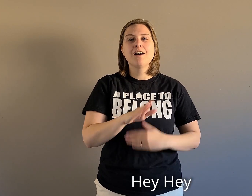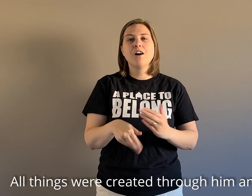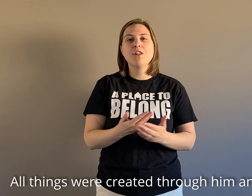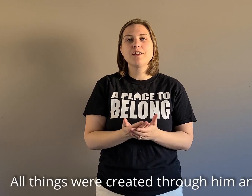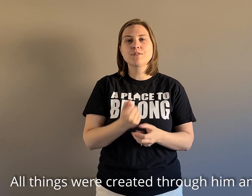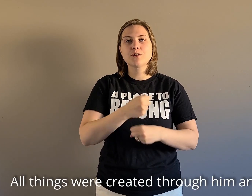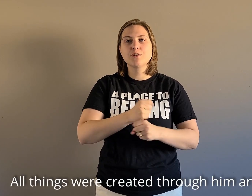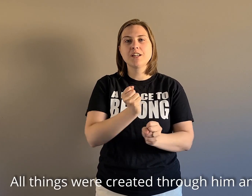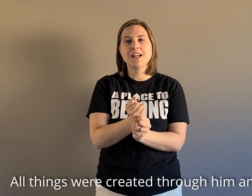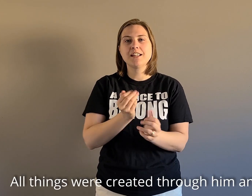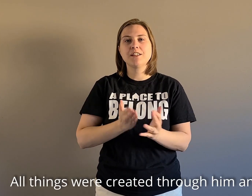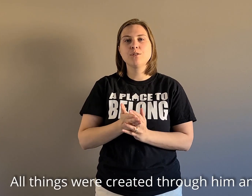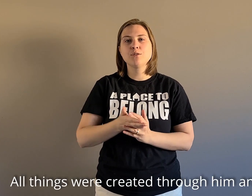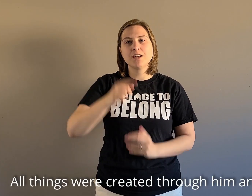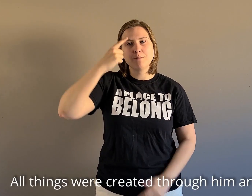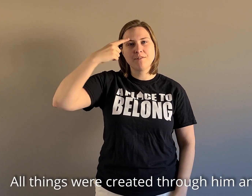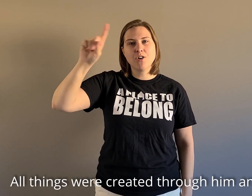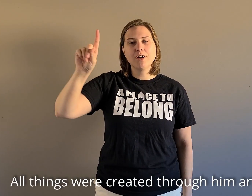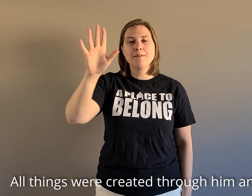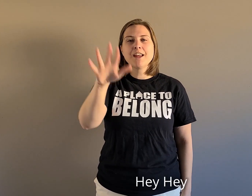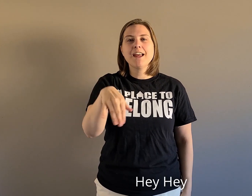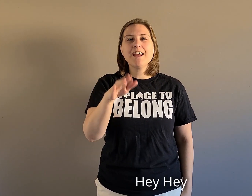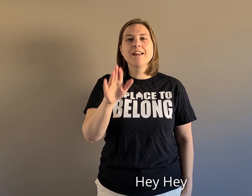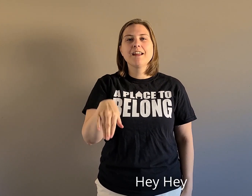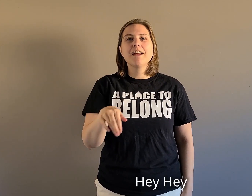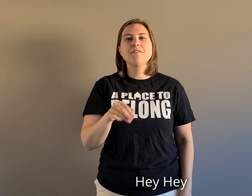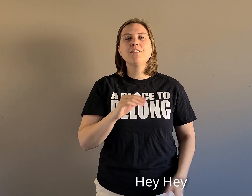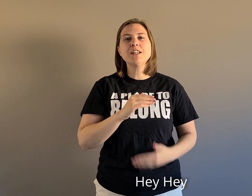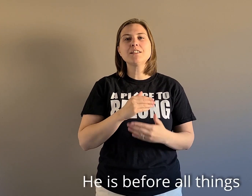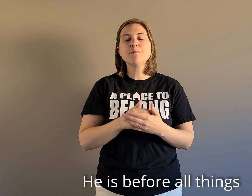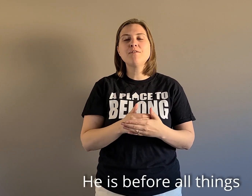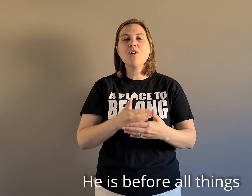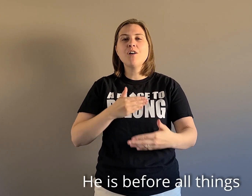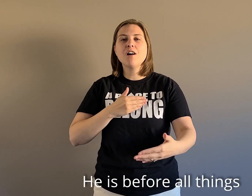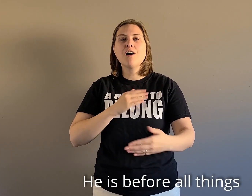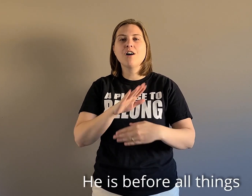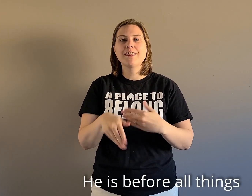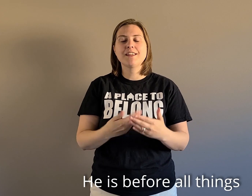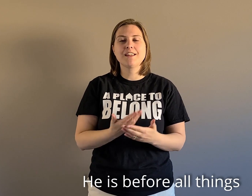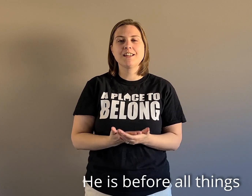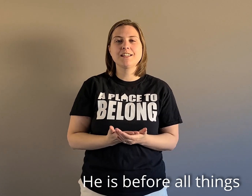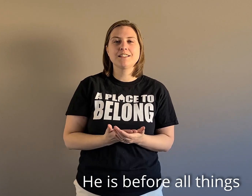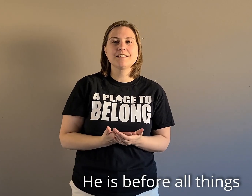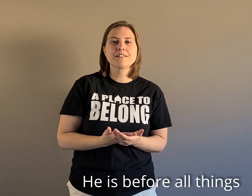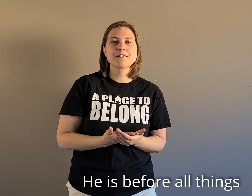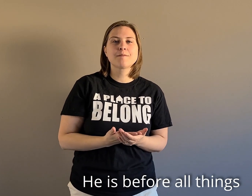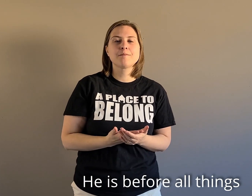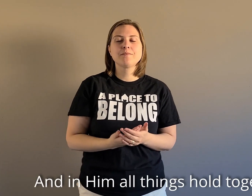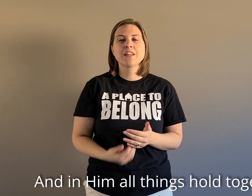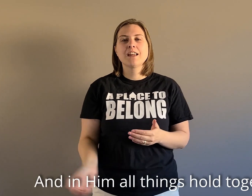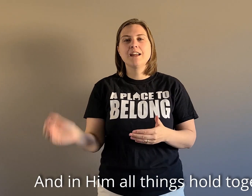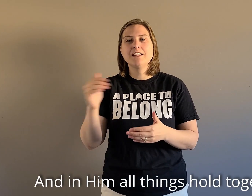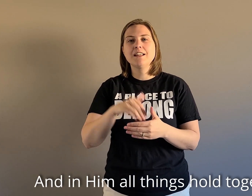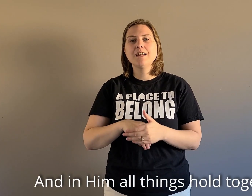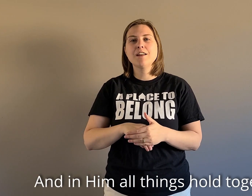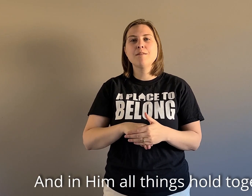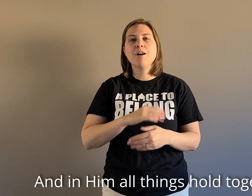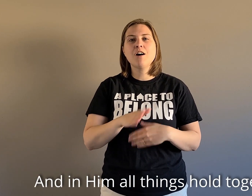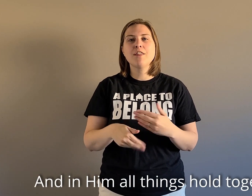all things were created through him and for him hey hey he is before all things and in him all